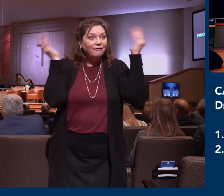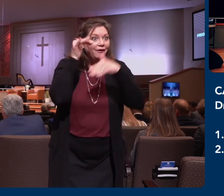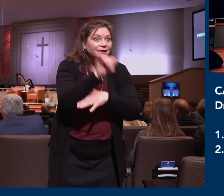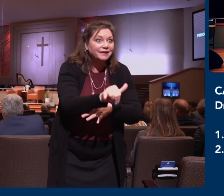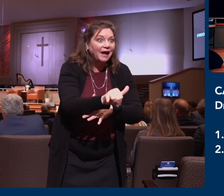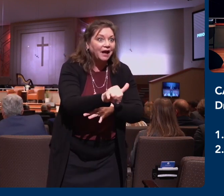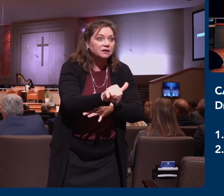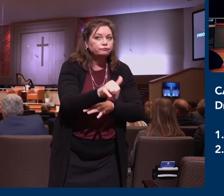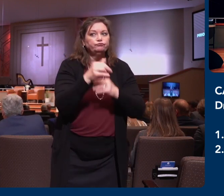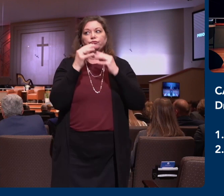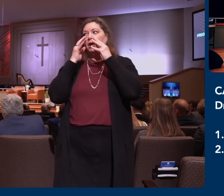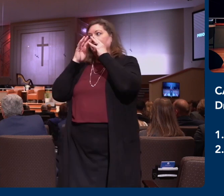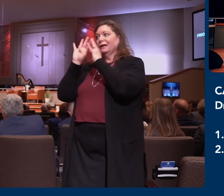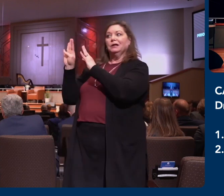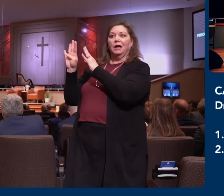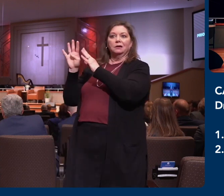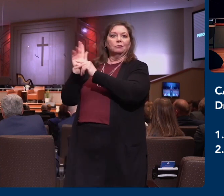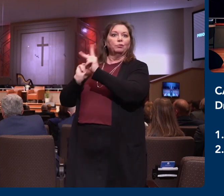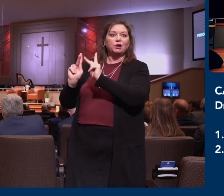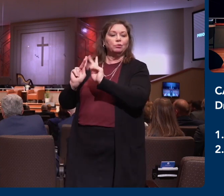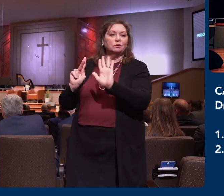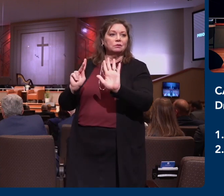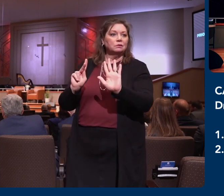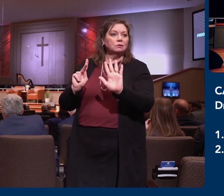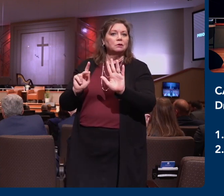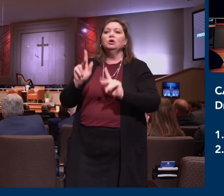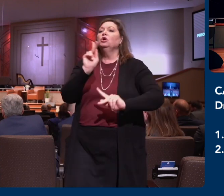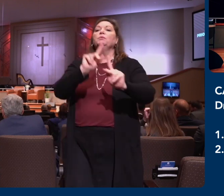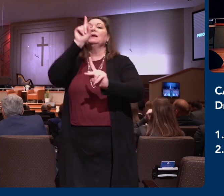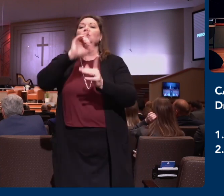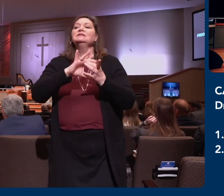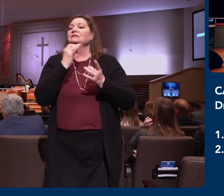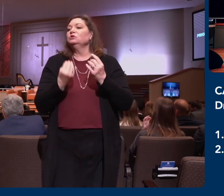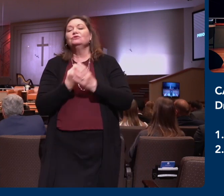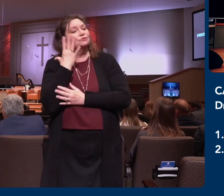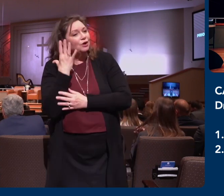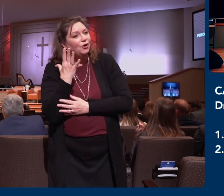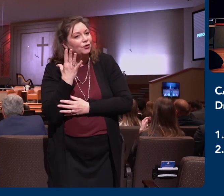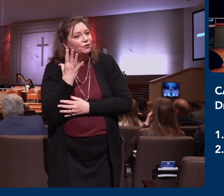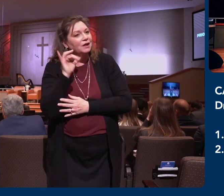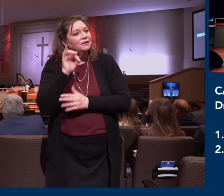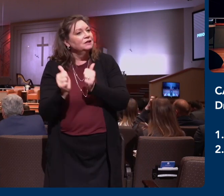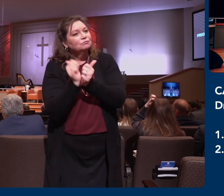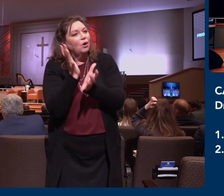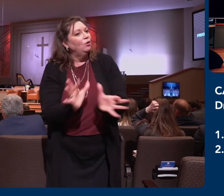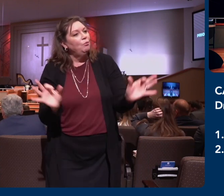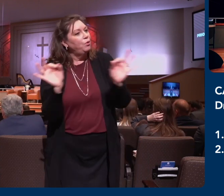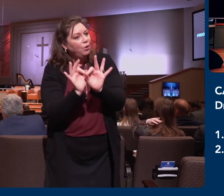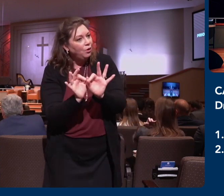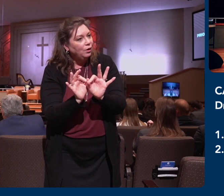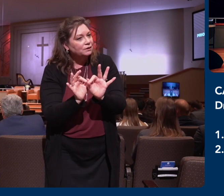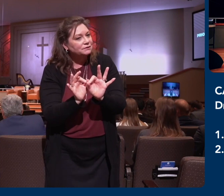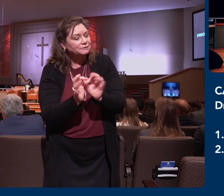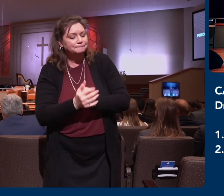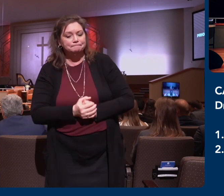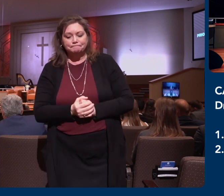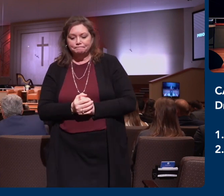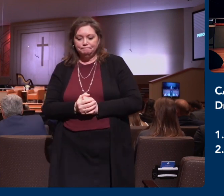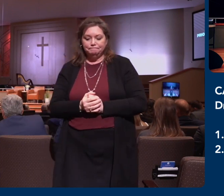want. But can I tell you tonight what people need is spiritual growth. And that was a priority in the life of the ministry of the Apostle Paul. If